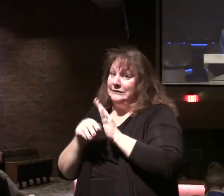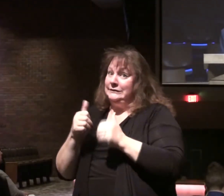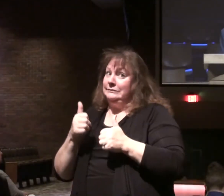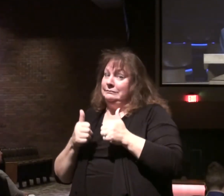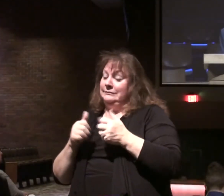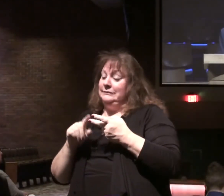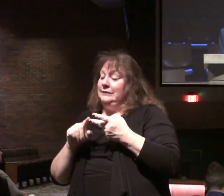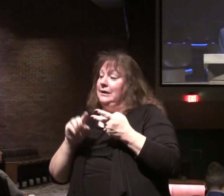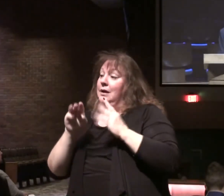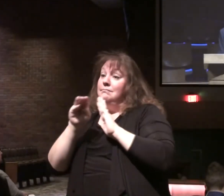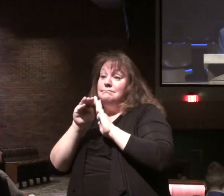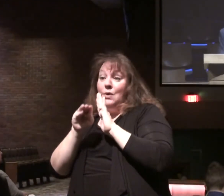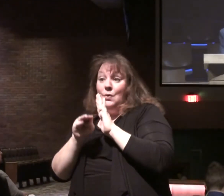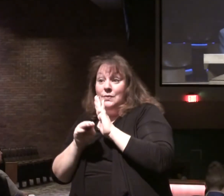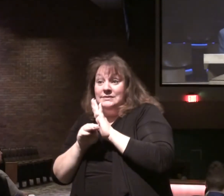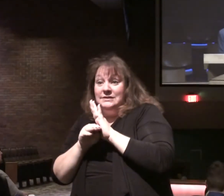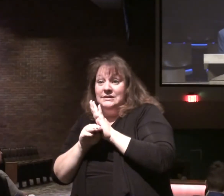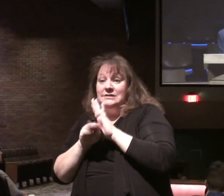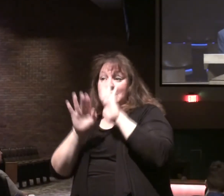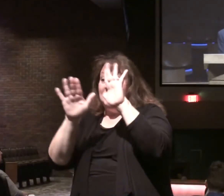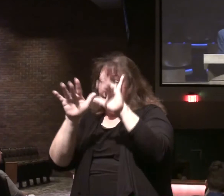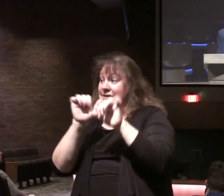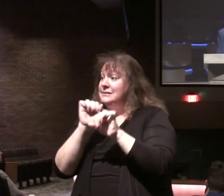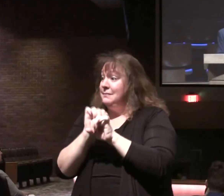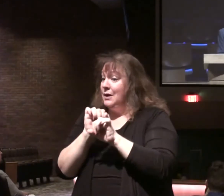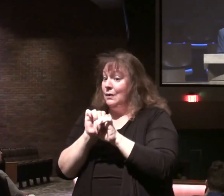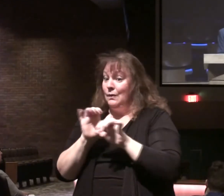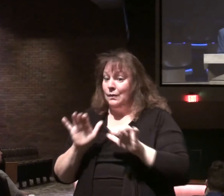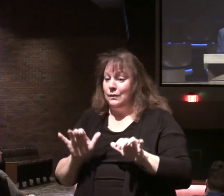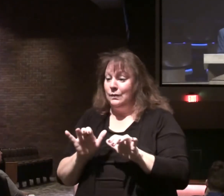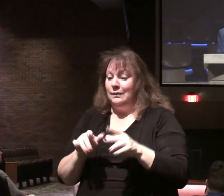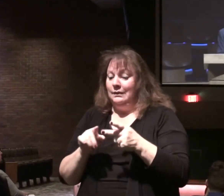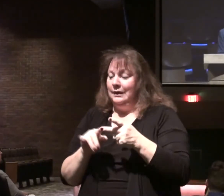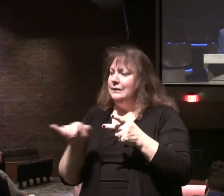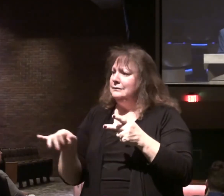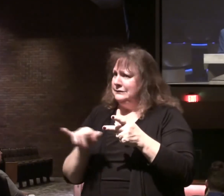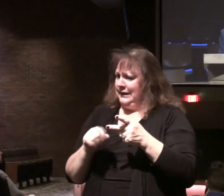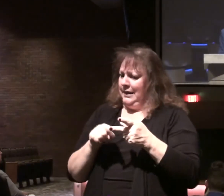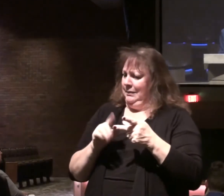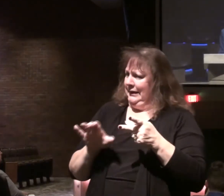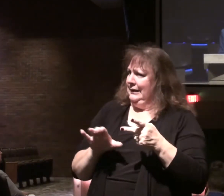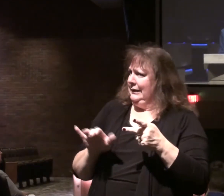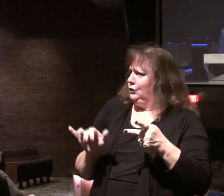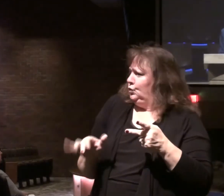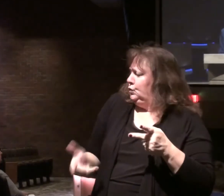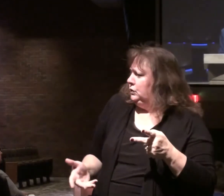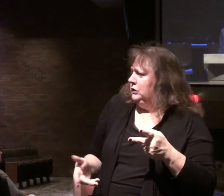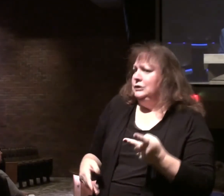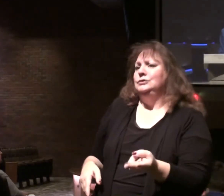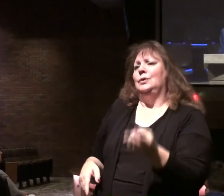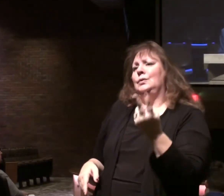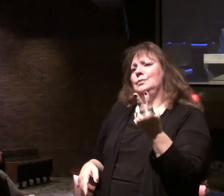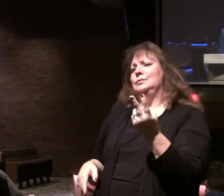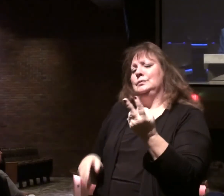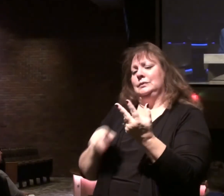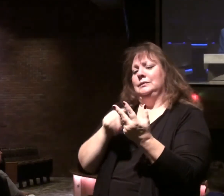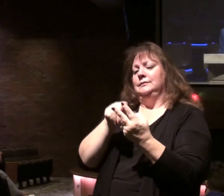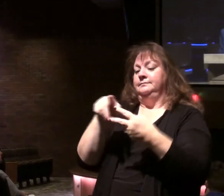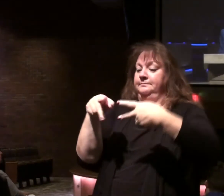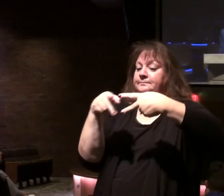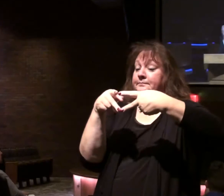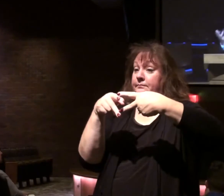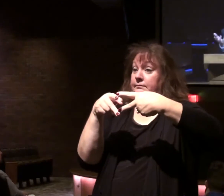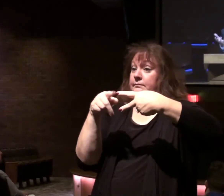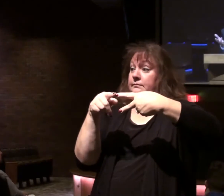Moses, Moses, the miracles that these two men do are like Moses. So the one possibility